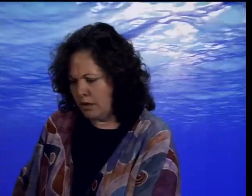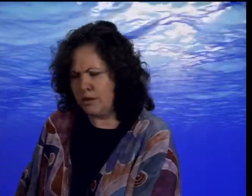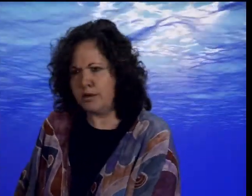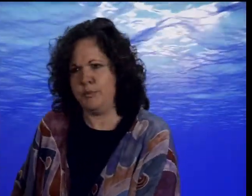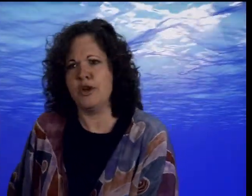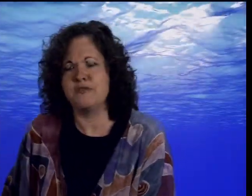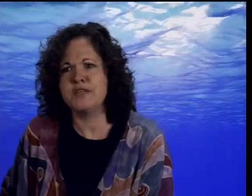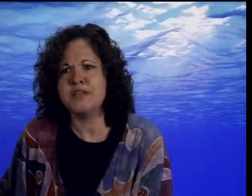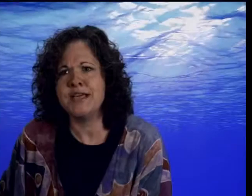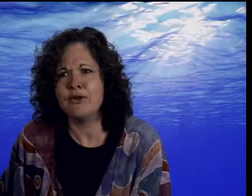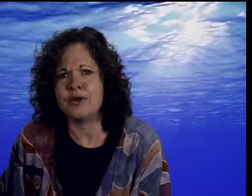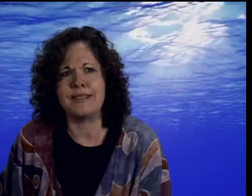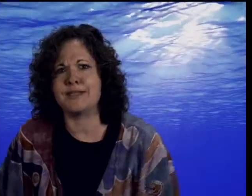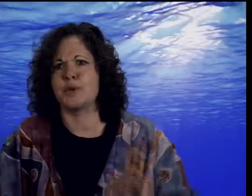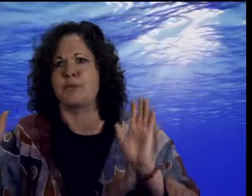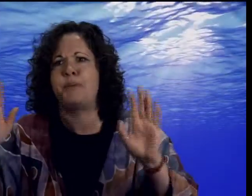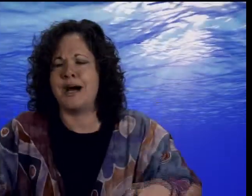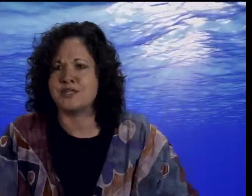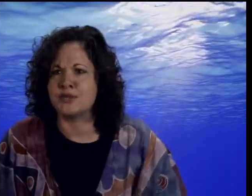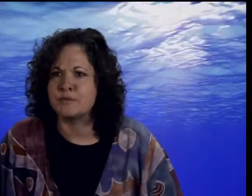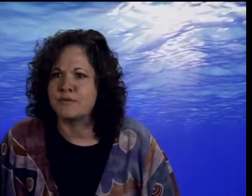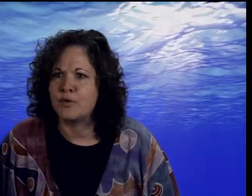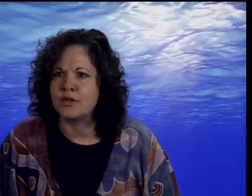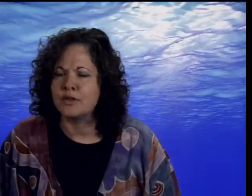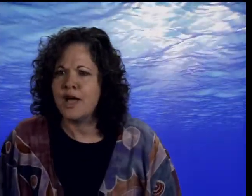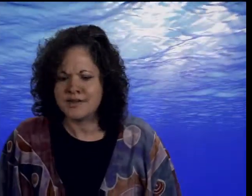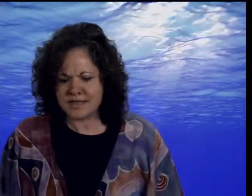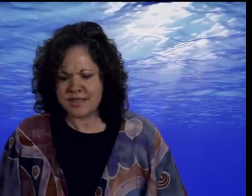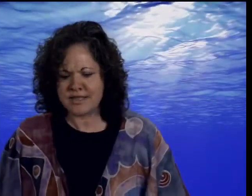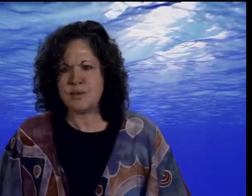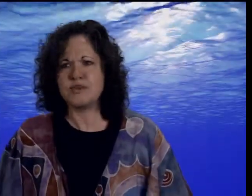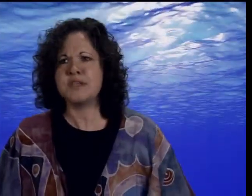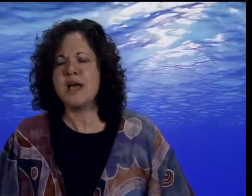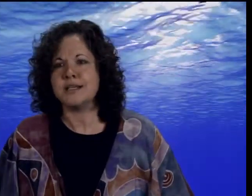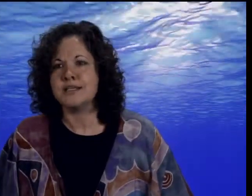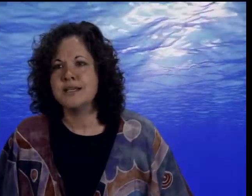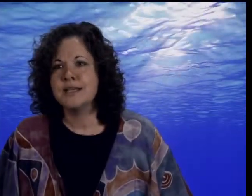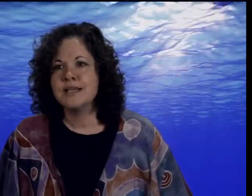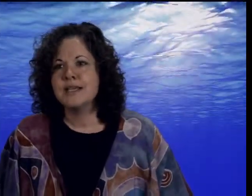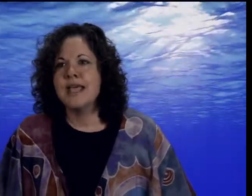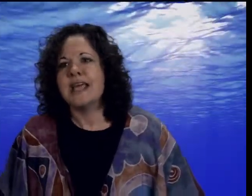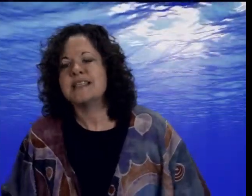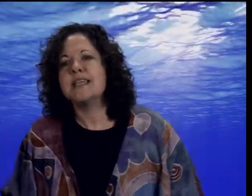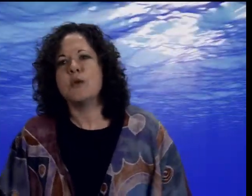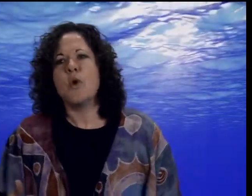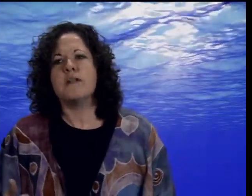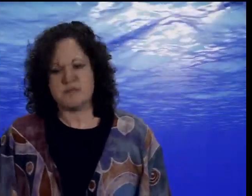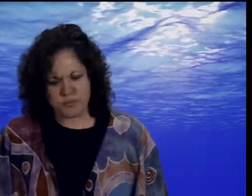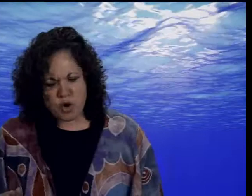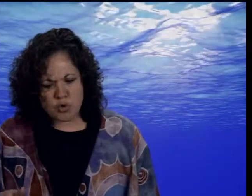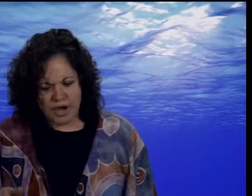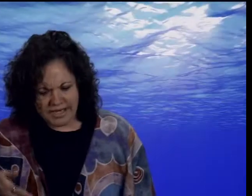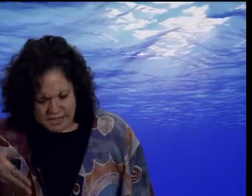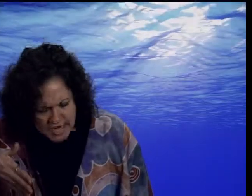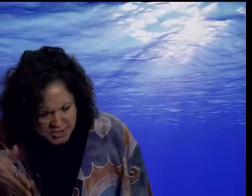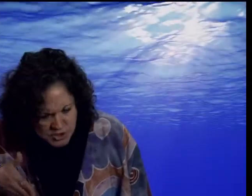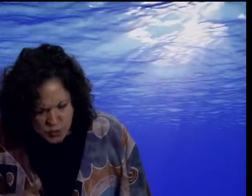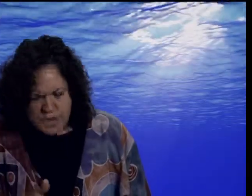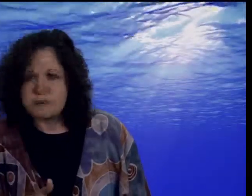The puddle fish had never heard anything so preposterous before in their lives. They were stunned. And suddenly, one of them broke rank and swam